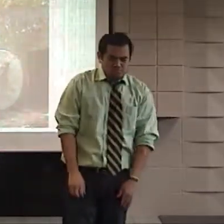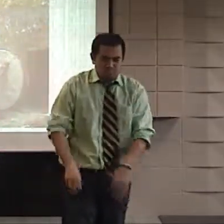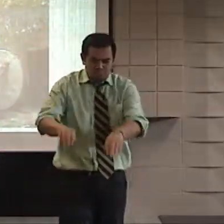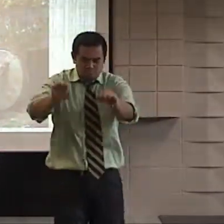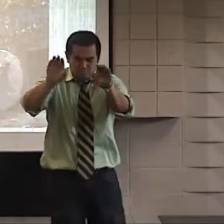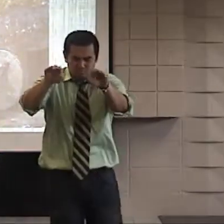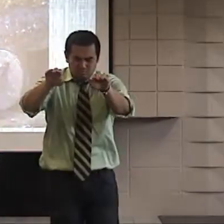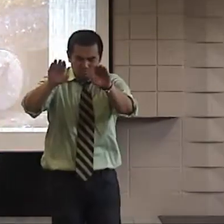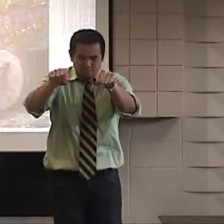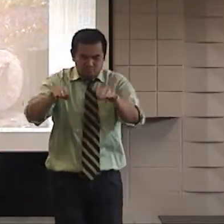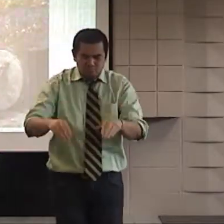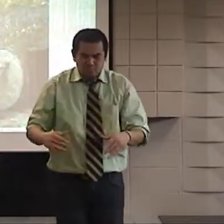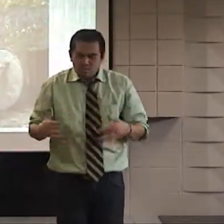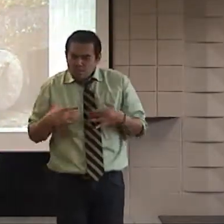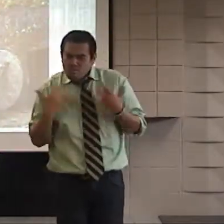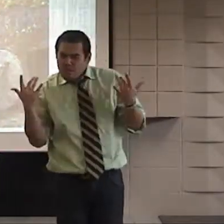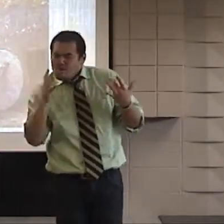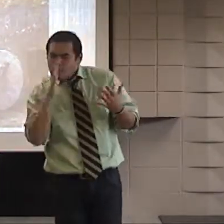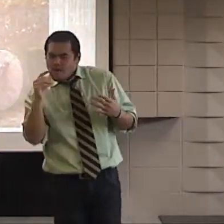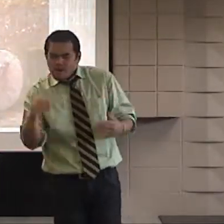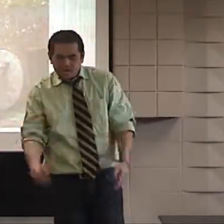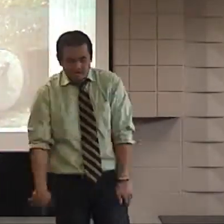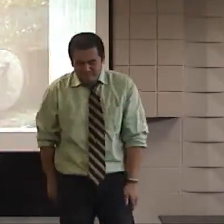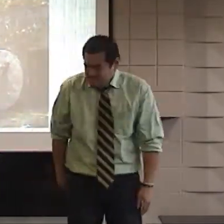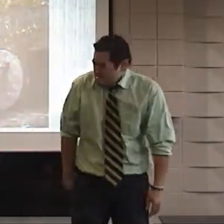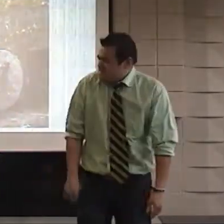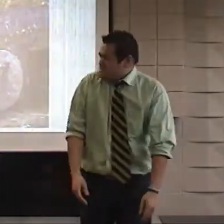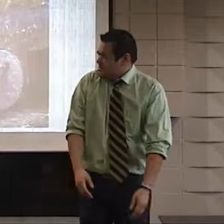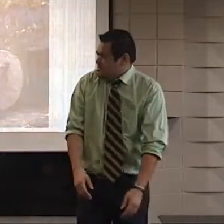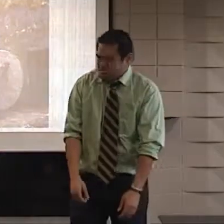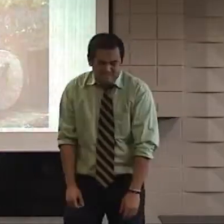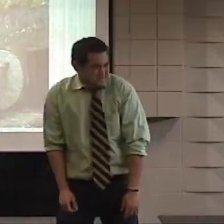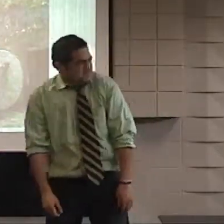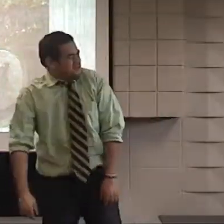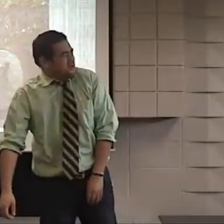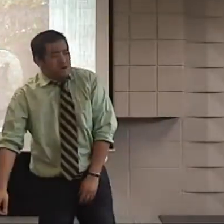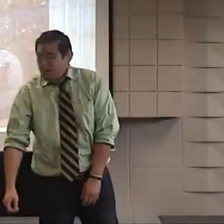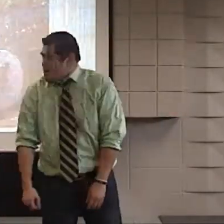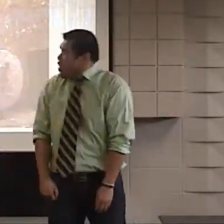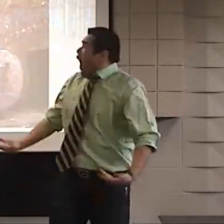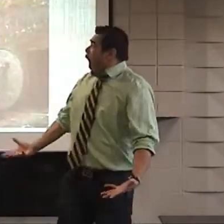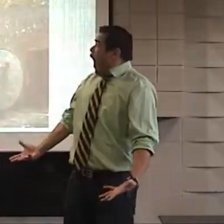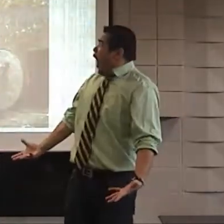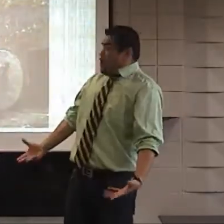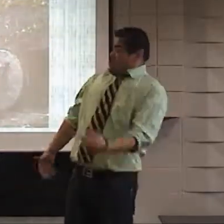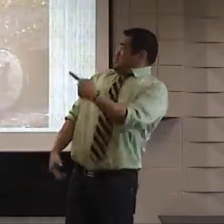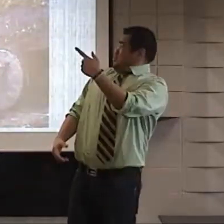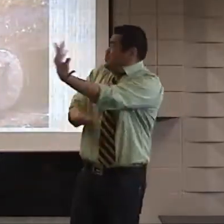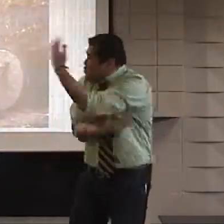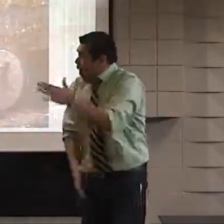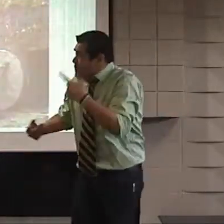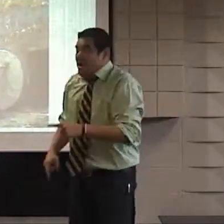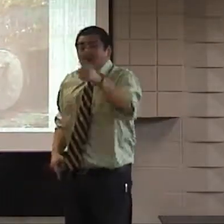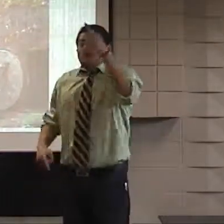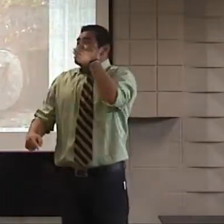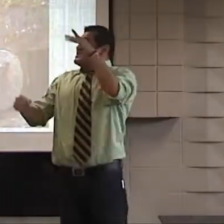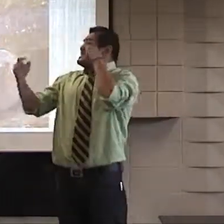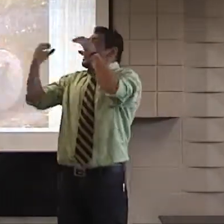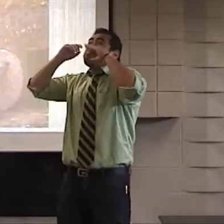So a man walked up behind them and tapped them off their shoulder, saying, What are you guys talking about? What do you mean we're talking about? Where have you